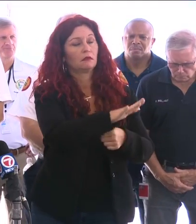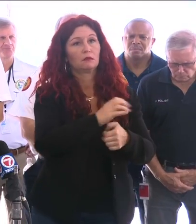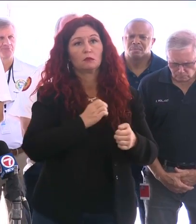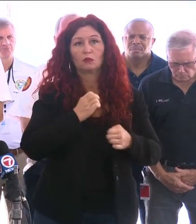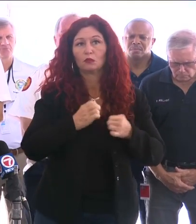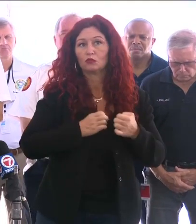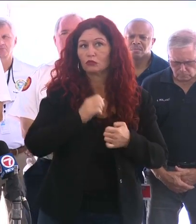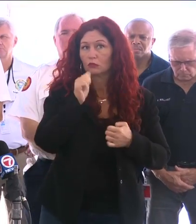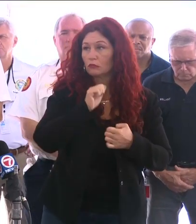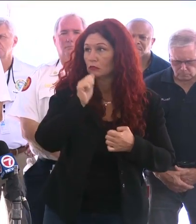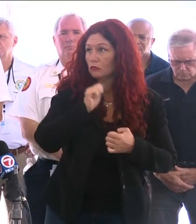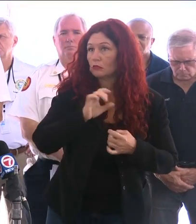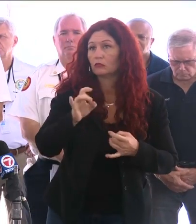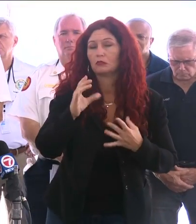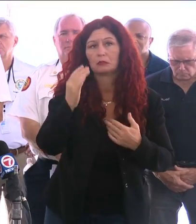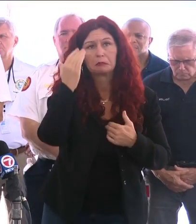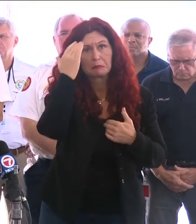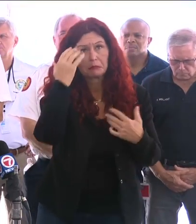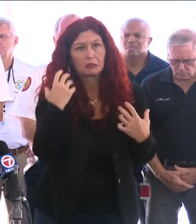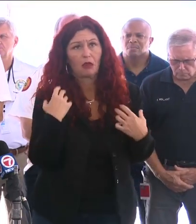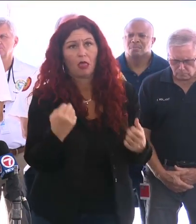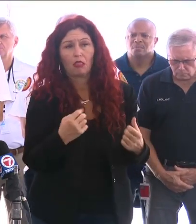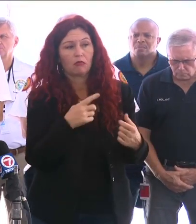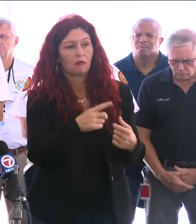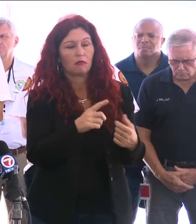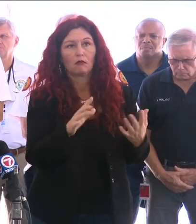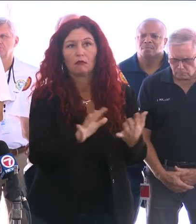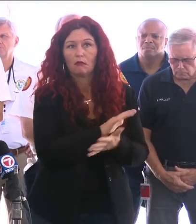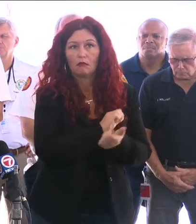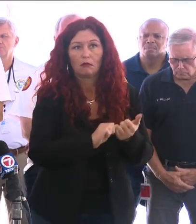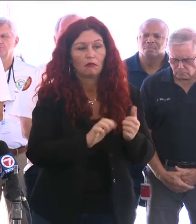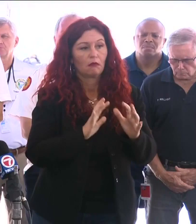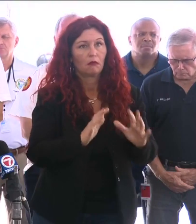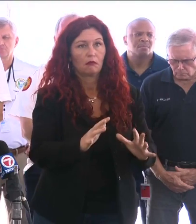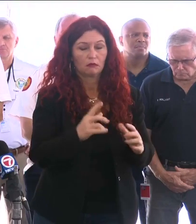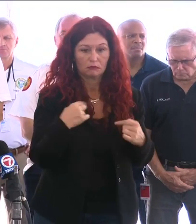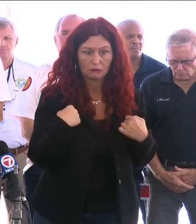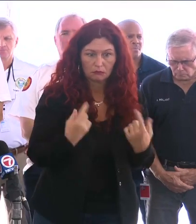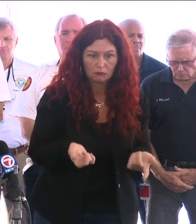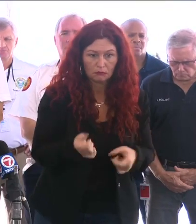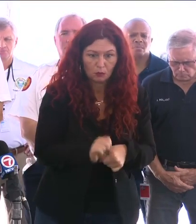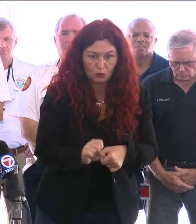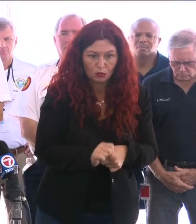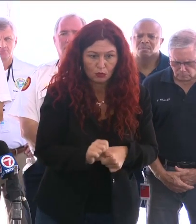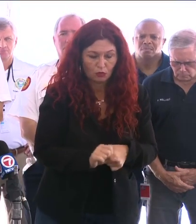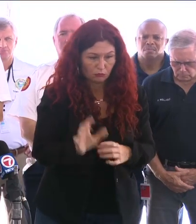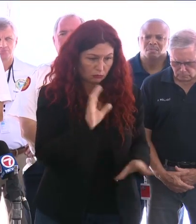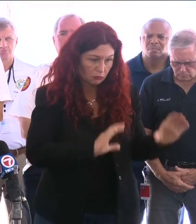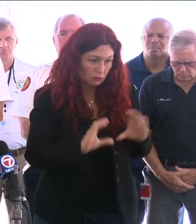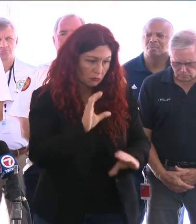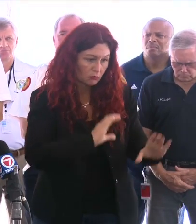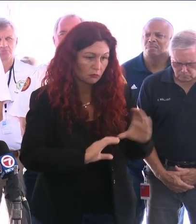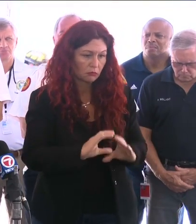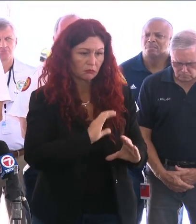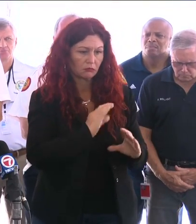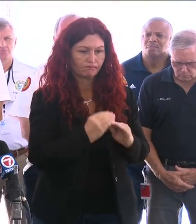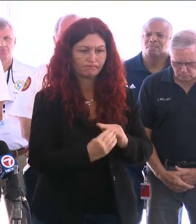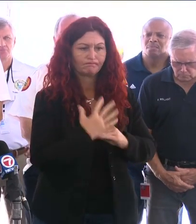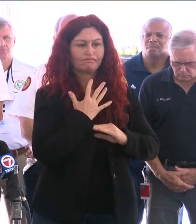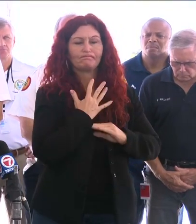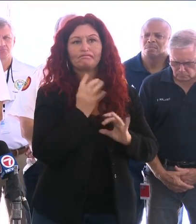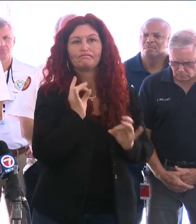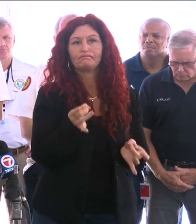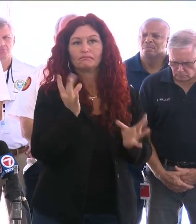national resources in the following days. We also have peer support personnel assigned 24 hours a day at our fire stations.